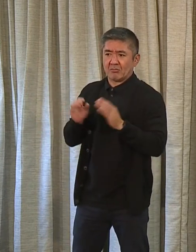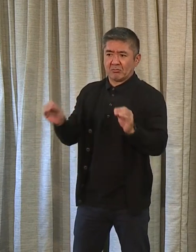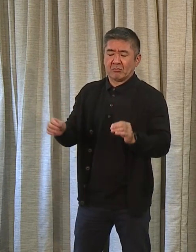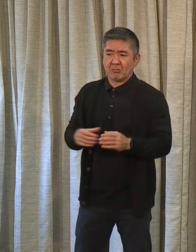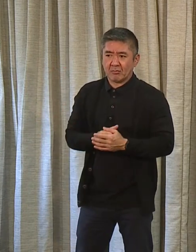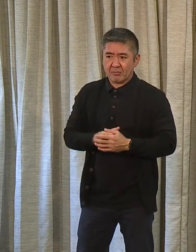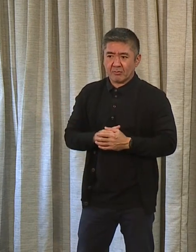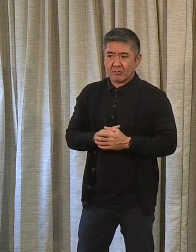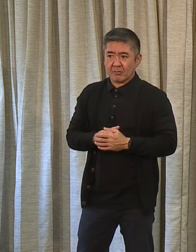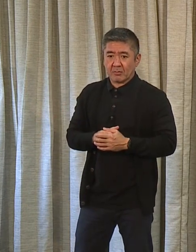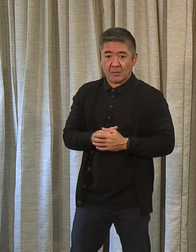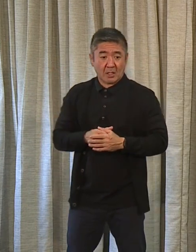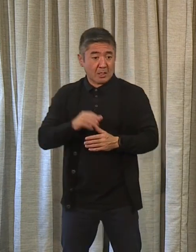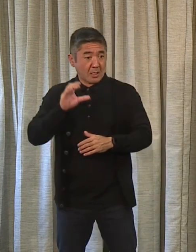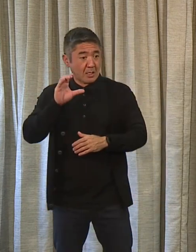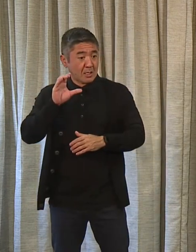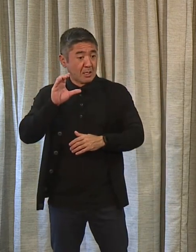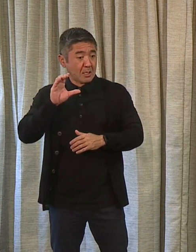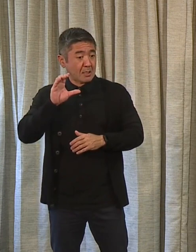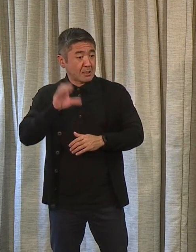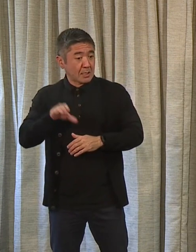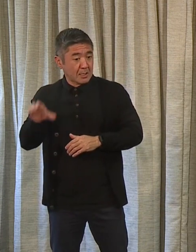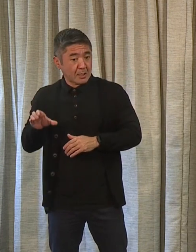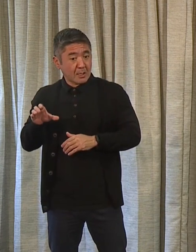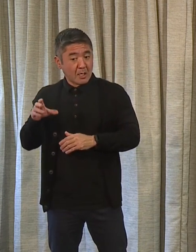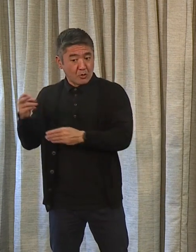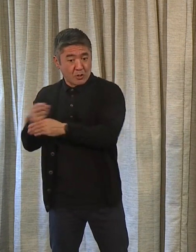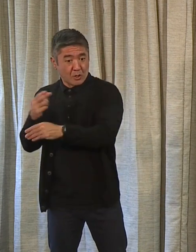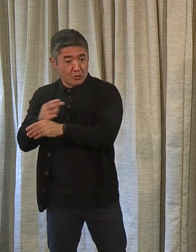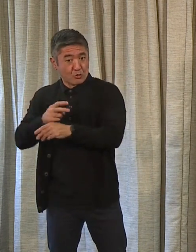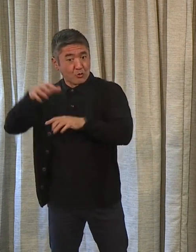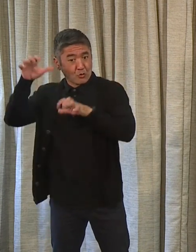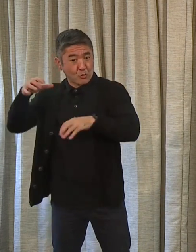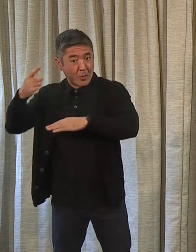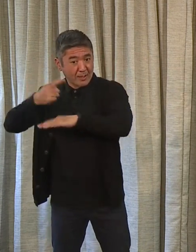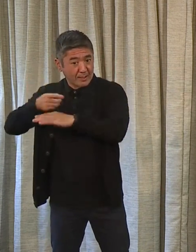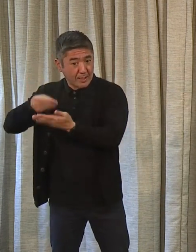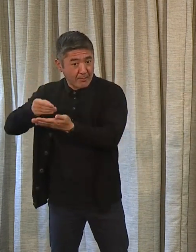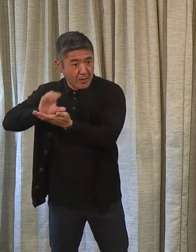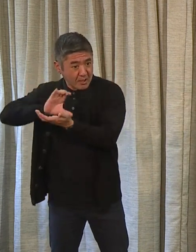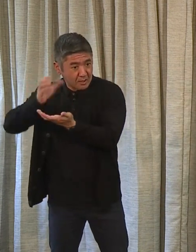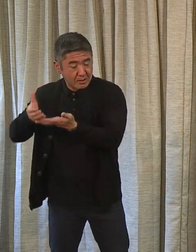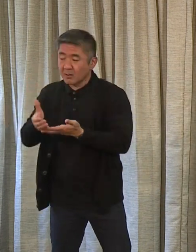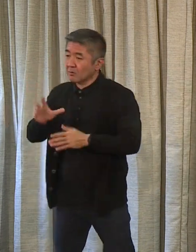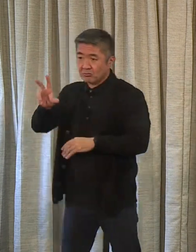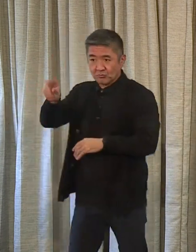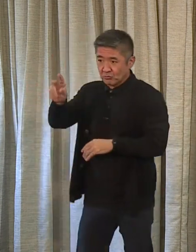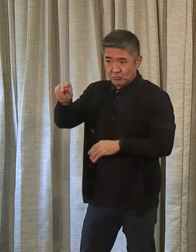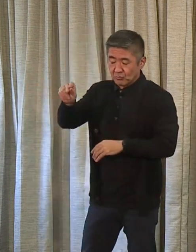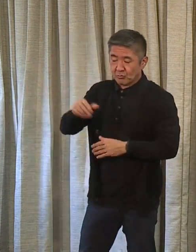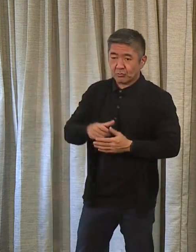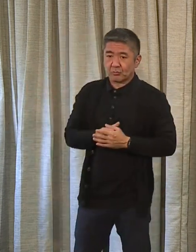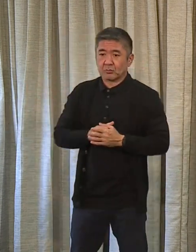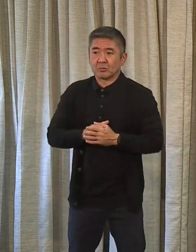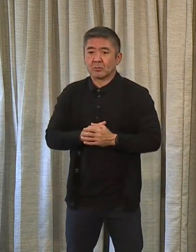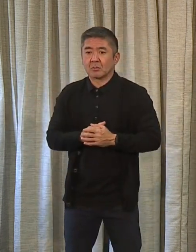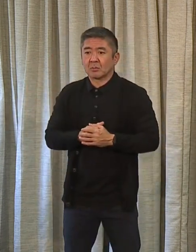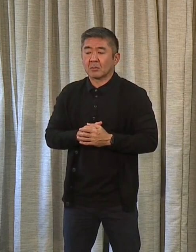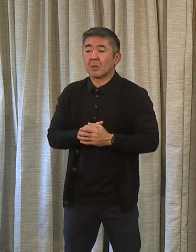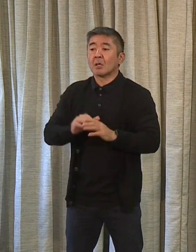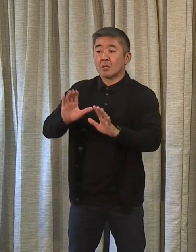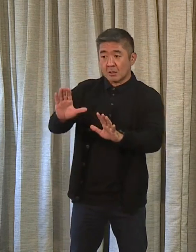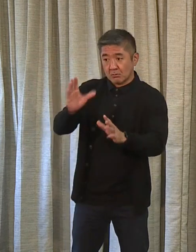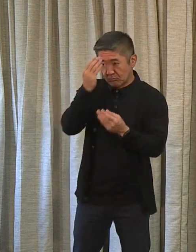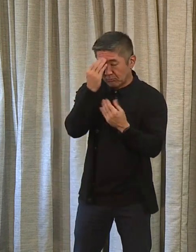And has the city dipped into the rainy day fund during the pandemic? No. We've not done that. But I'll just say, if we have a